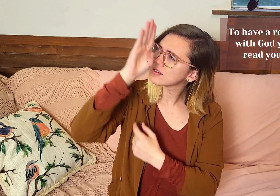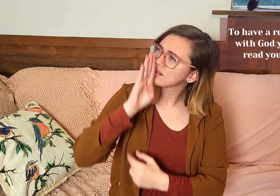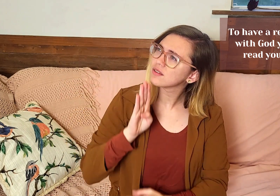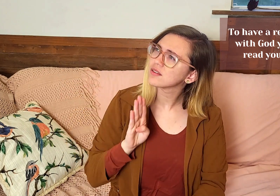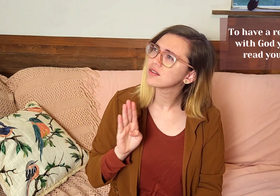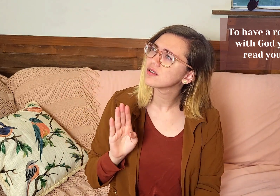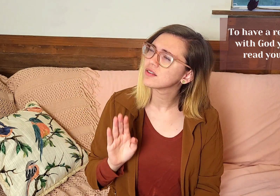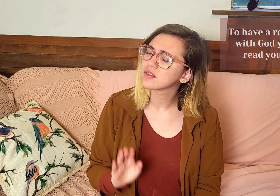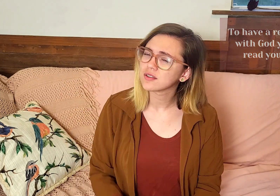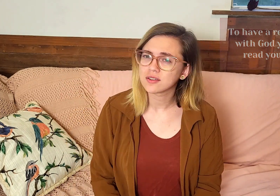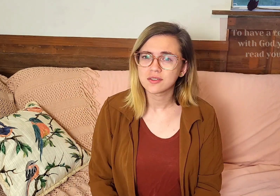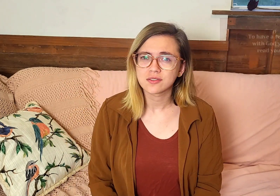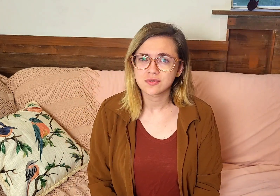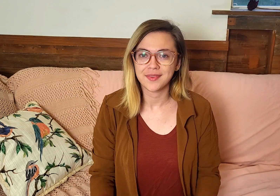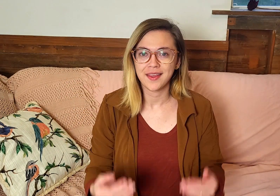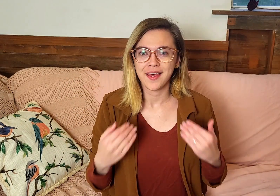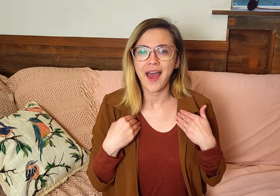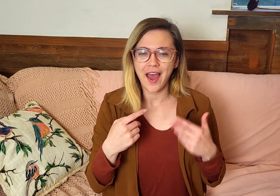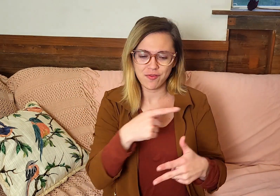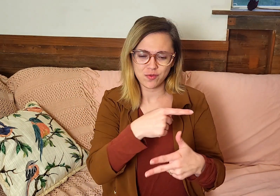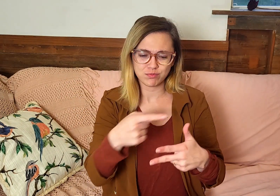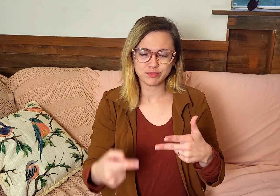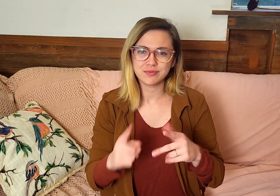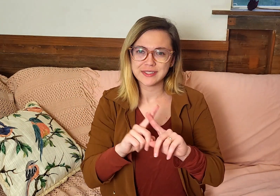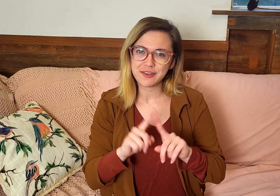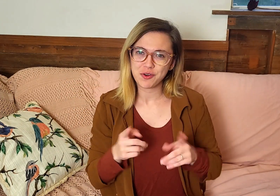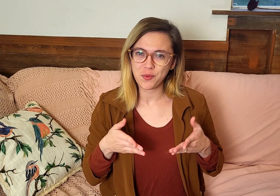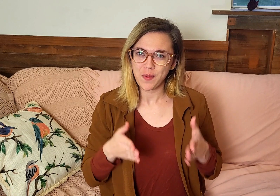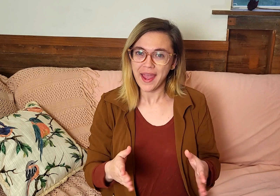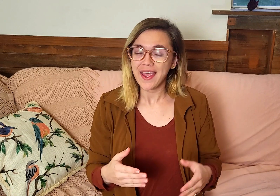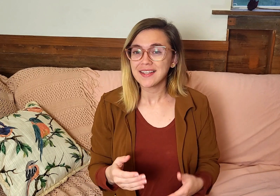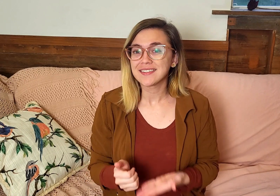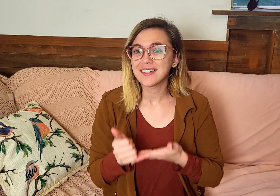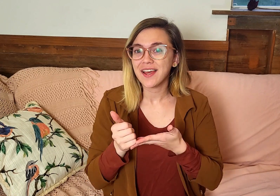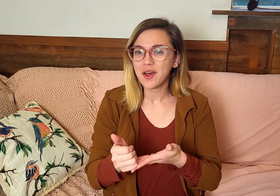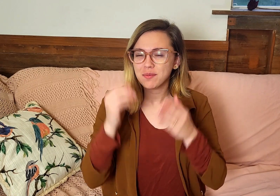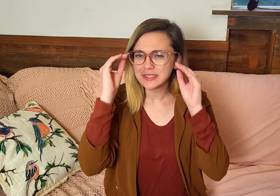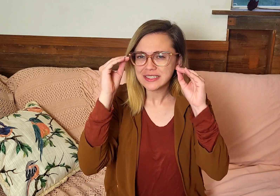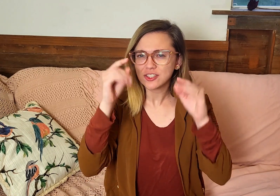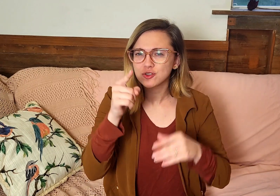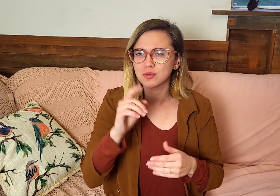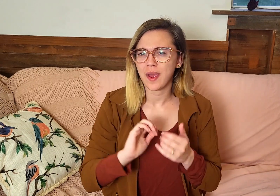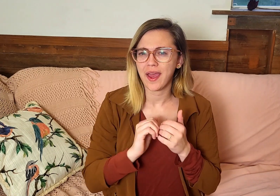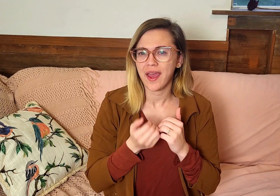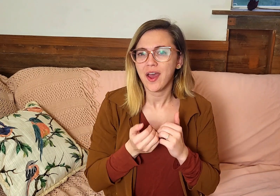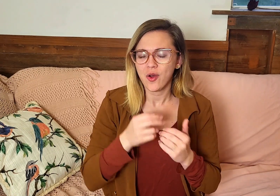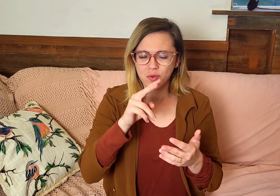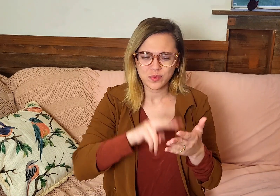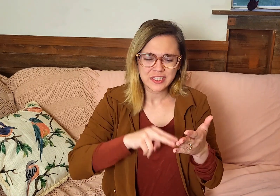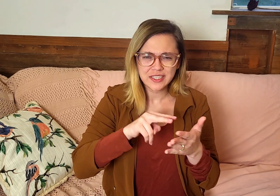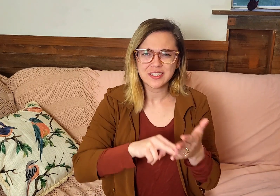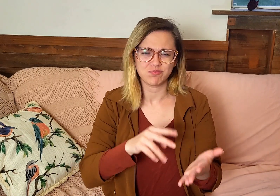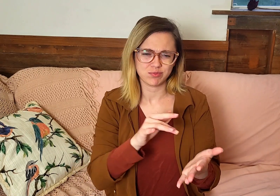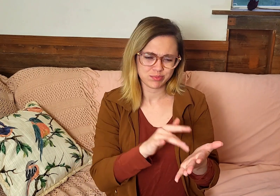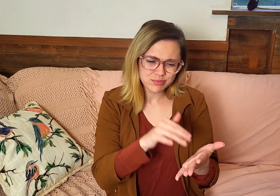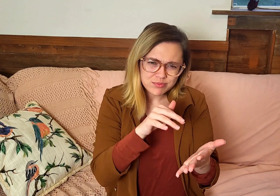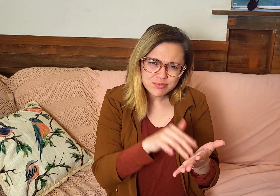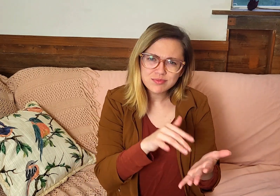understand God. I have three different ways to help teach you how to read and study